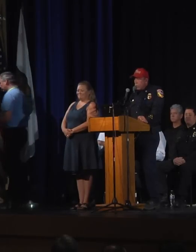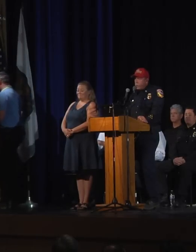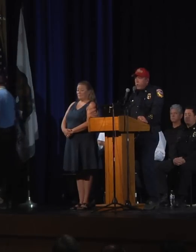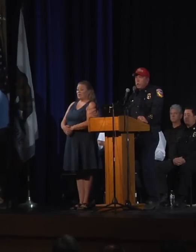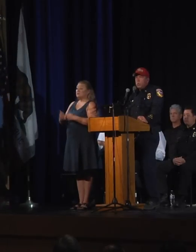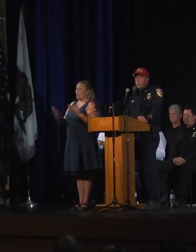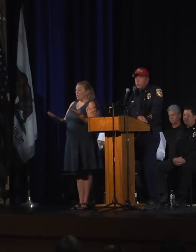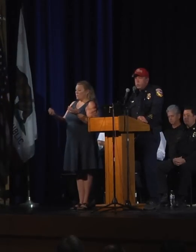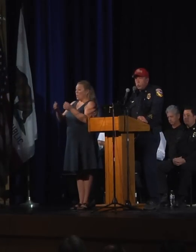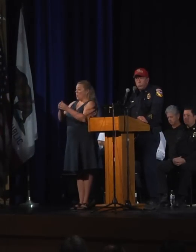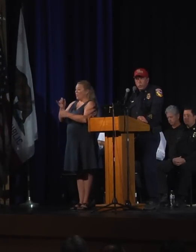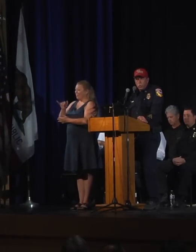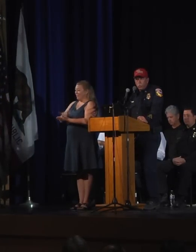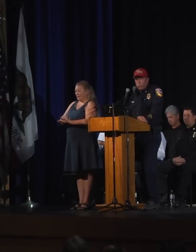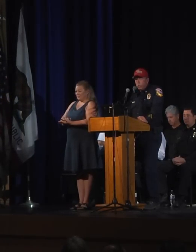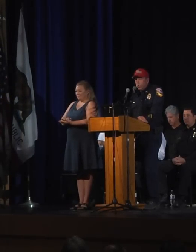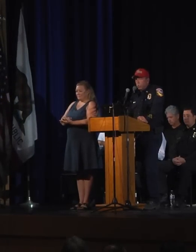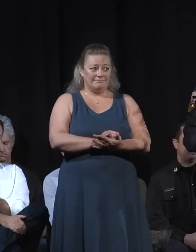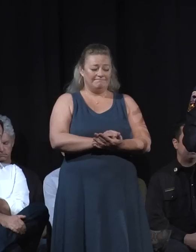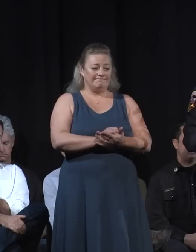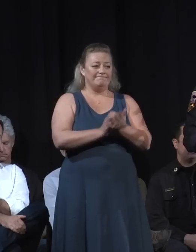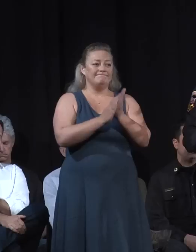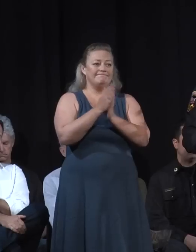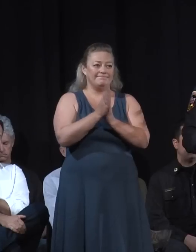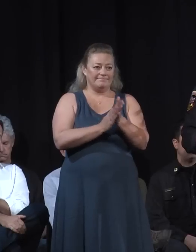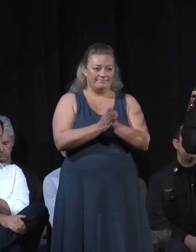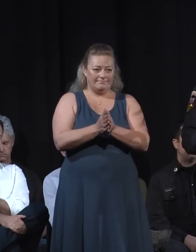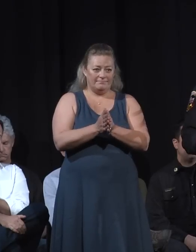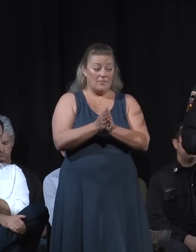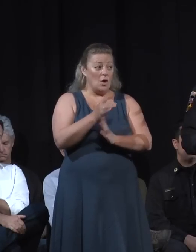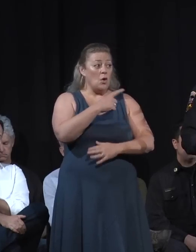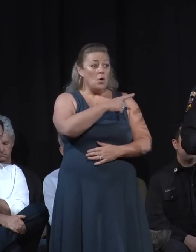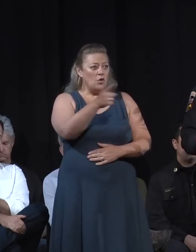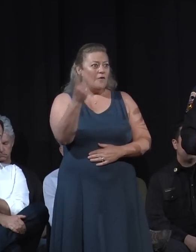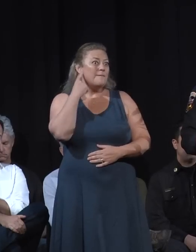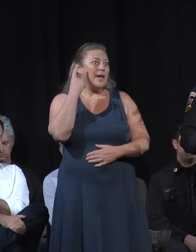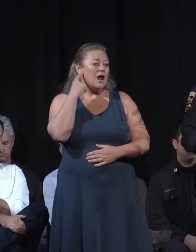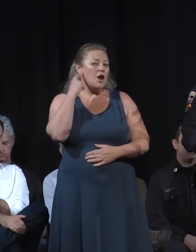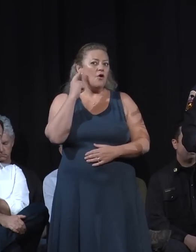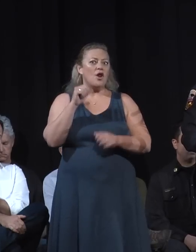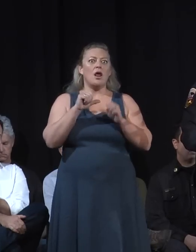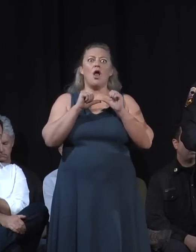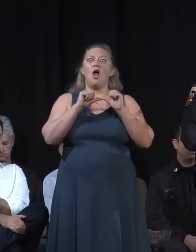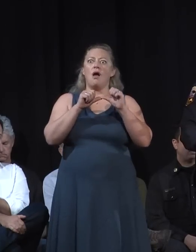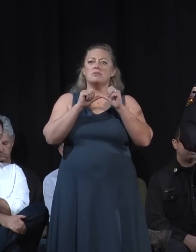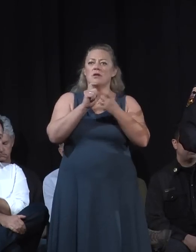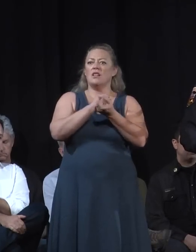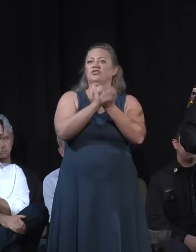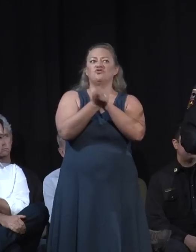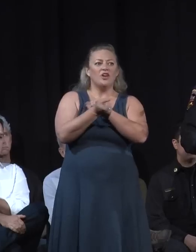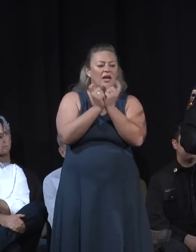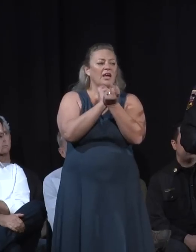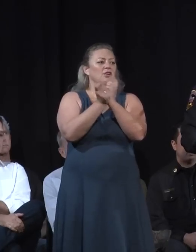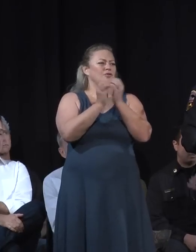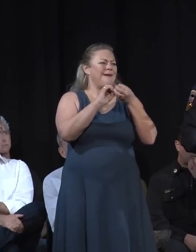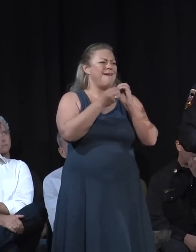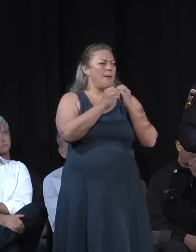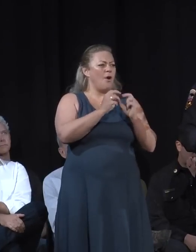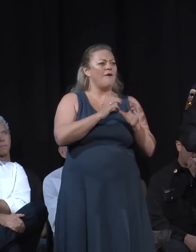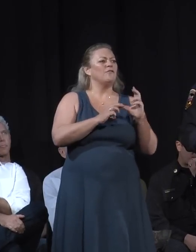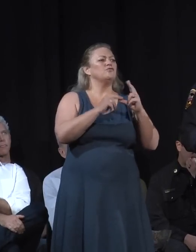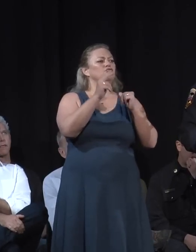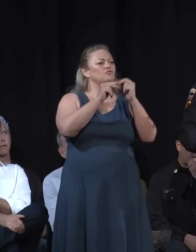So with that, some sobering news. You have been hearing a constantly changing number of structures damaged and lost.